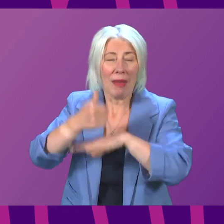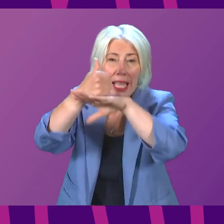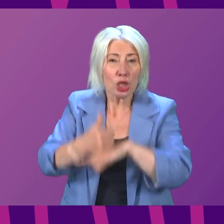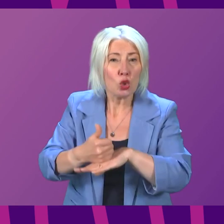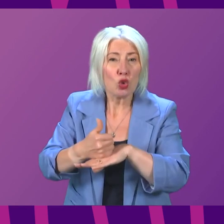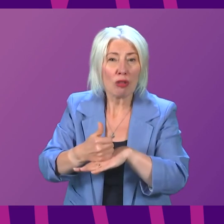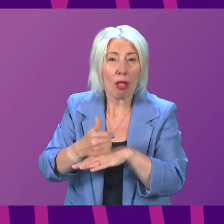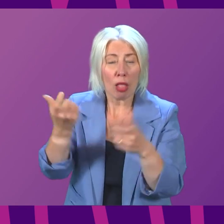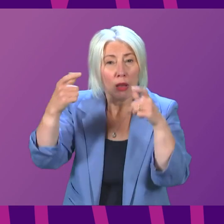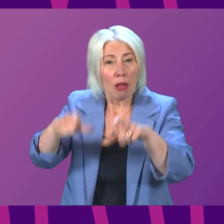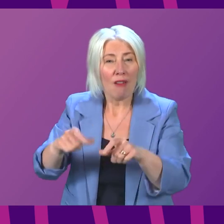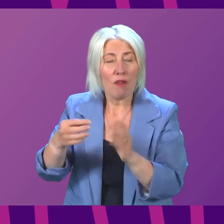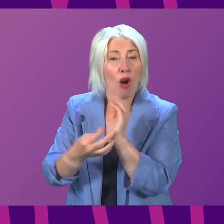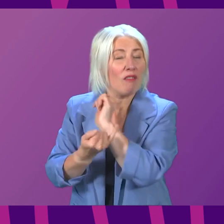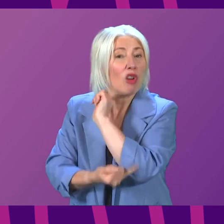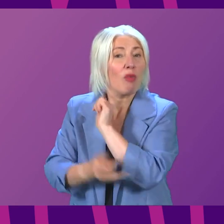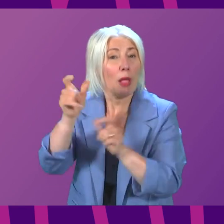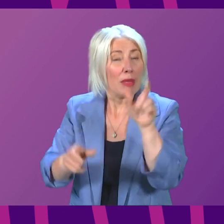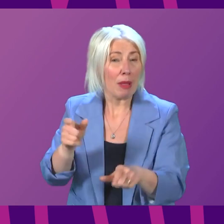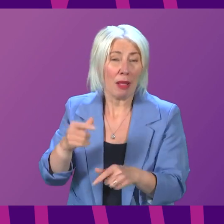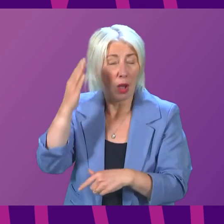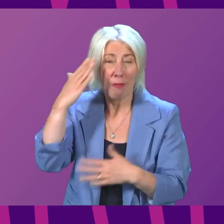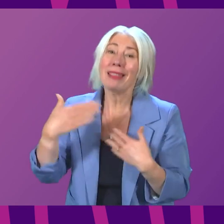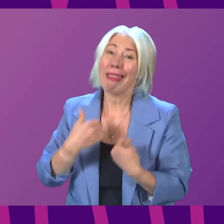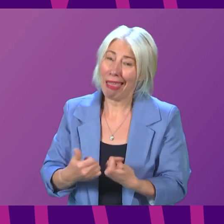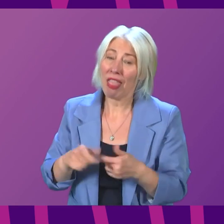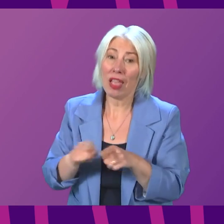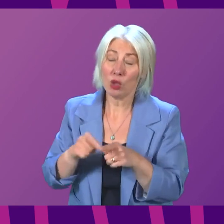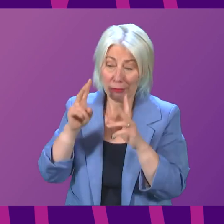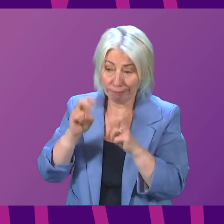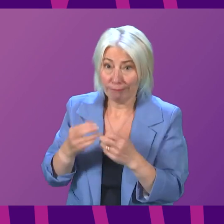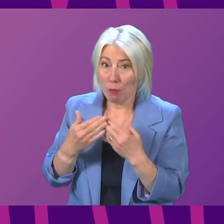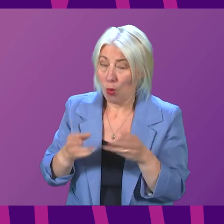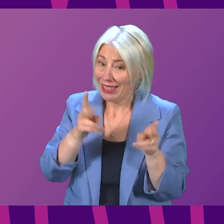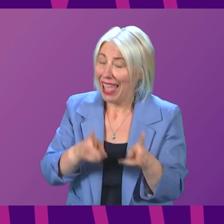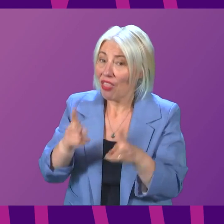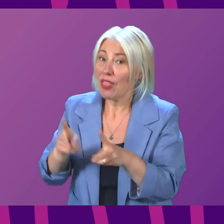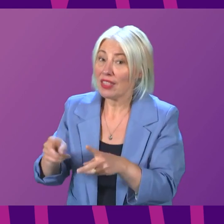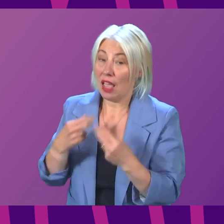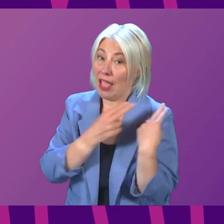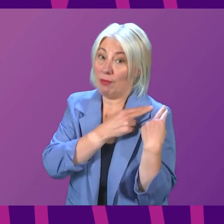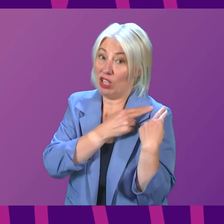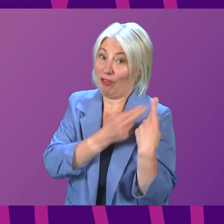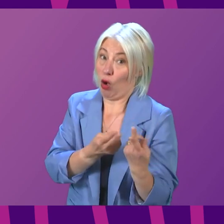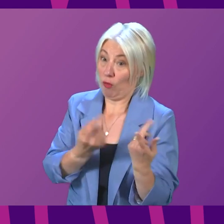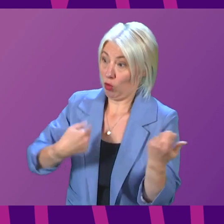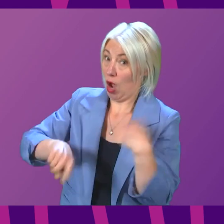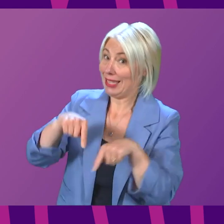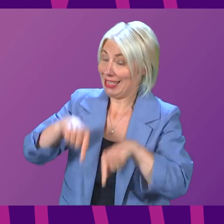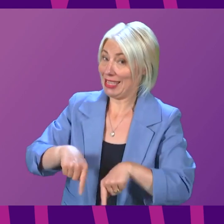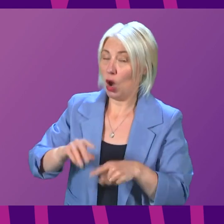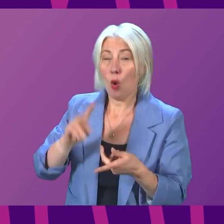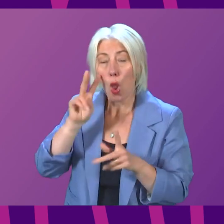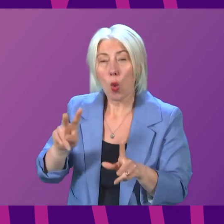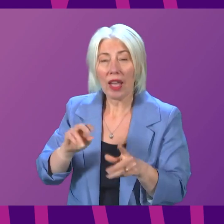vulnerable people. Given that mental health and the investigation of deaths are devolved matters, will the First Minister support the design